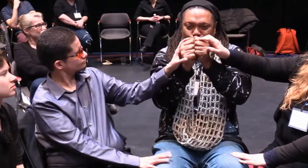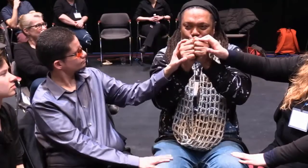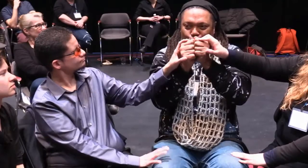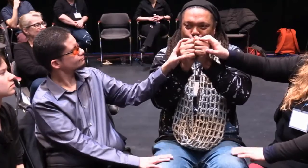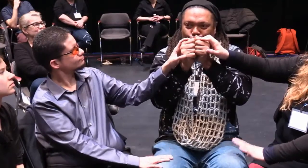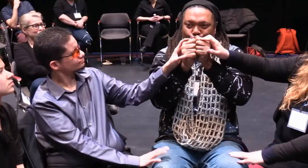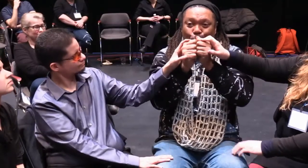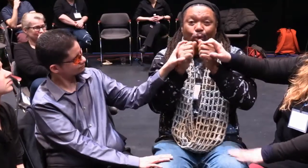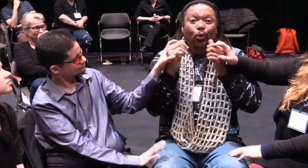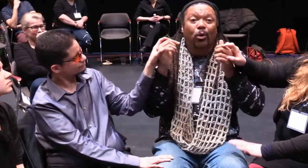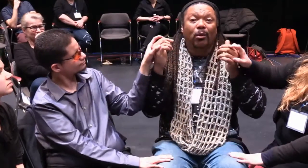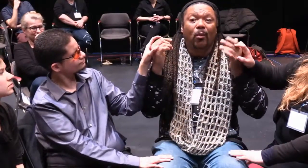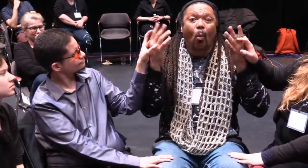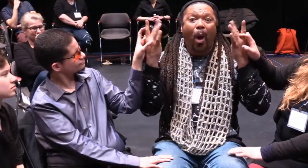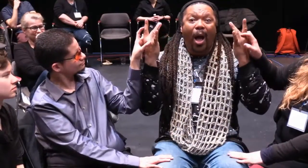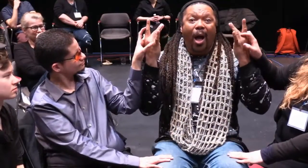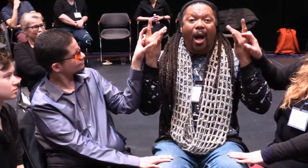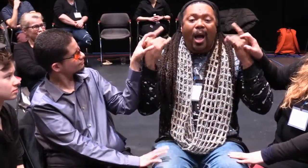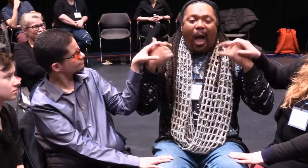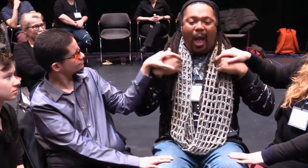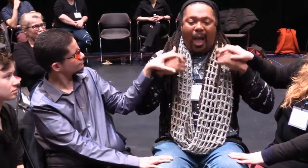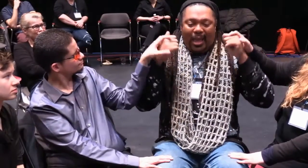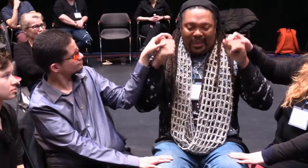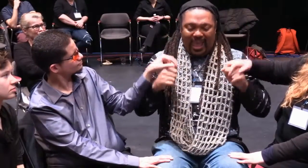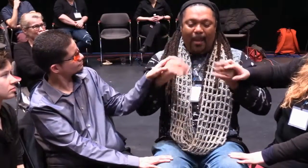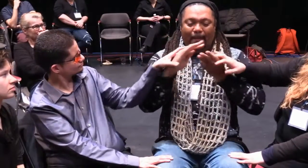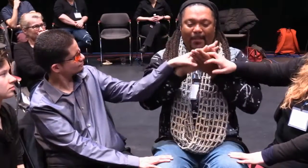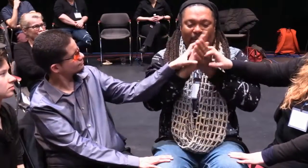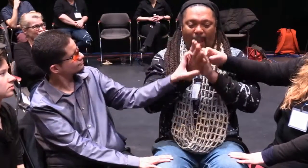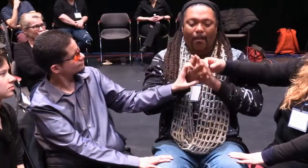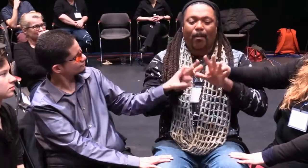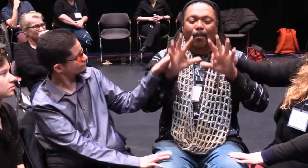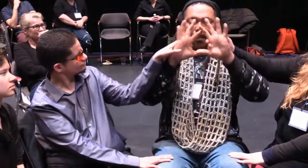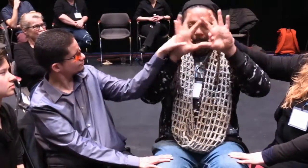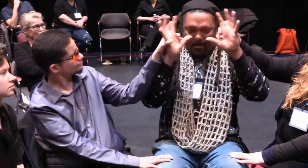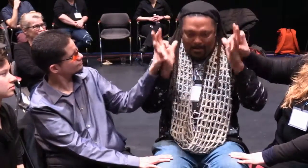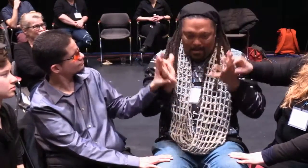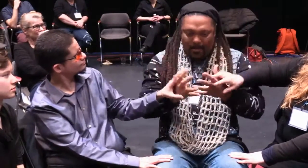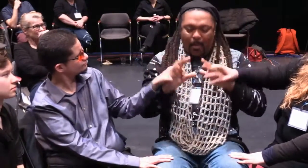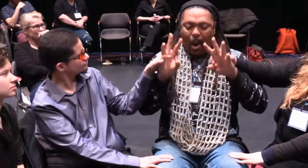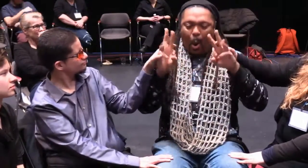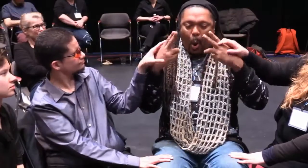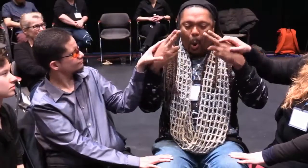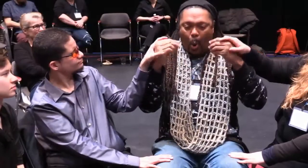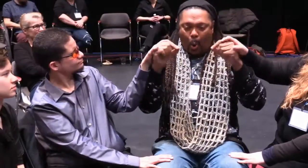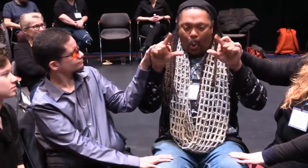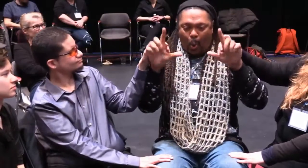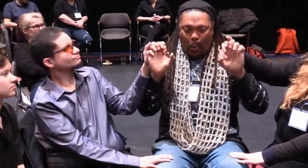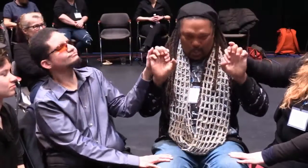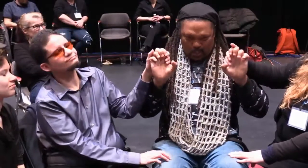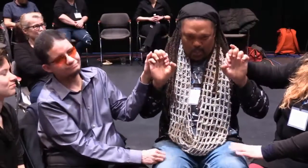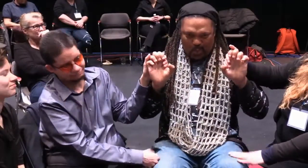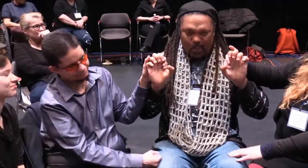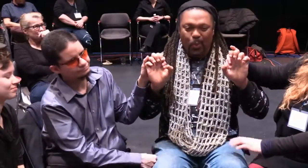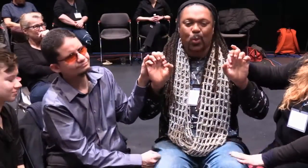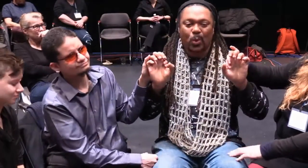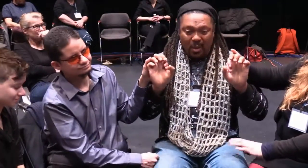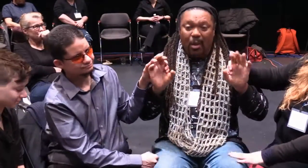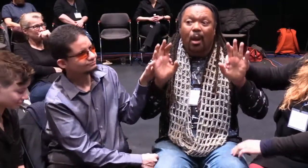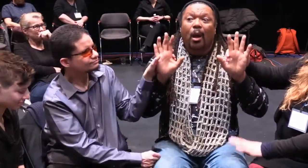But now, I do not have to separate those identities because I accept that there's